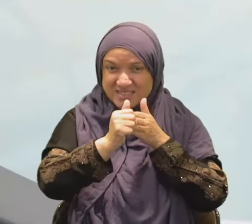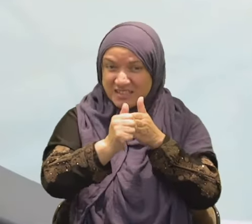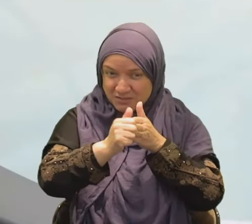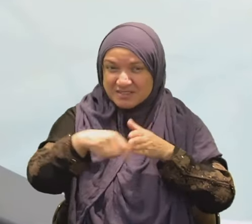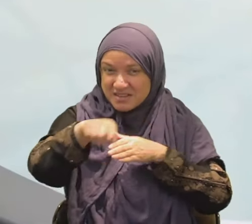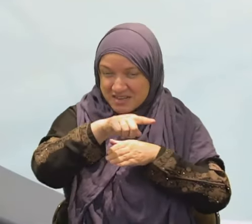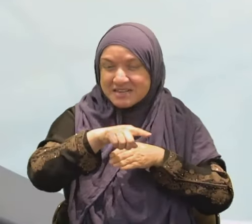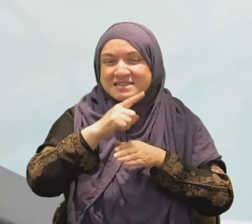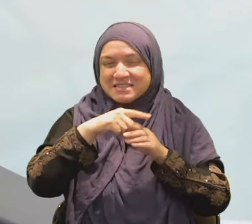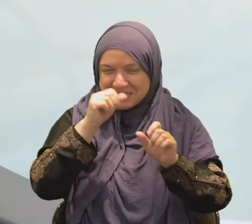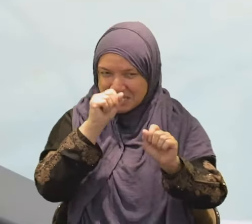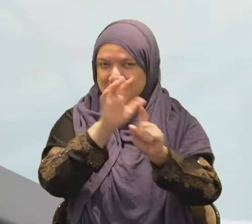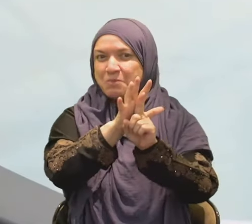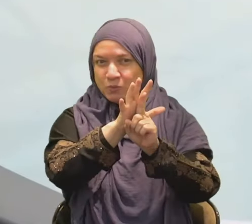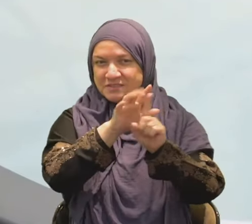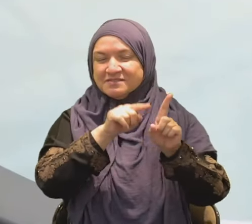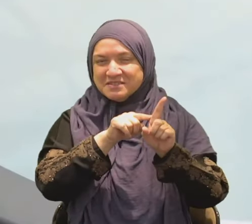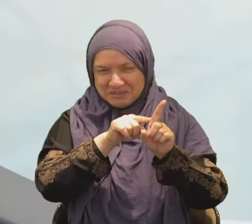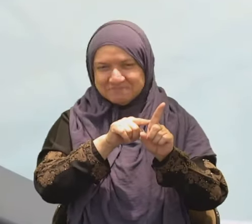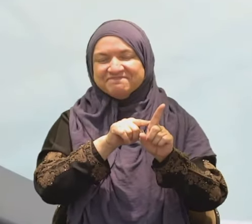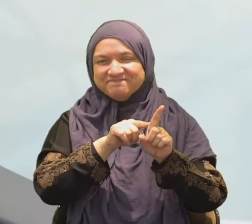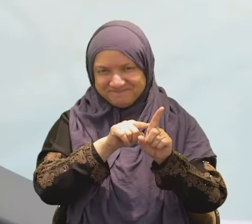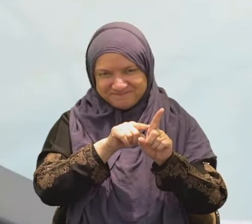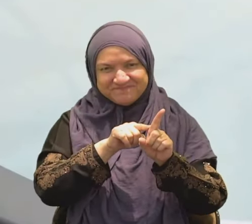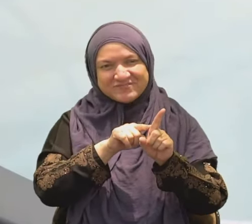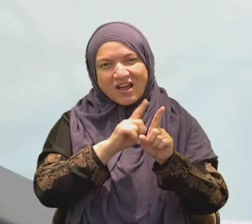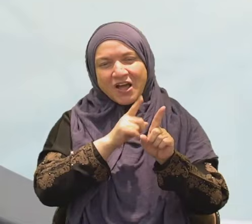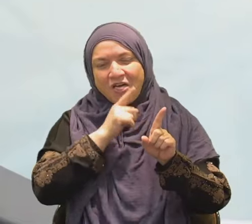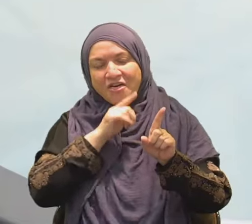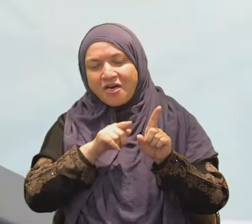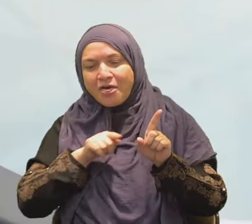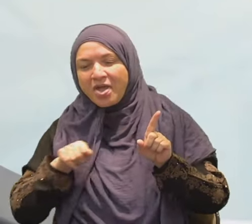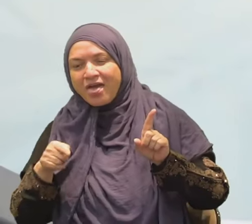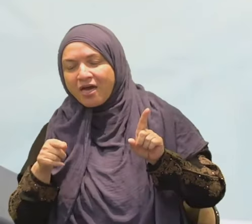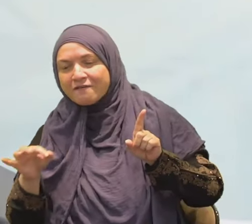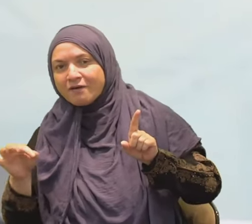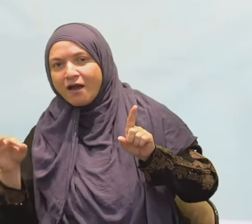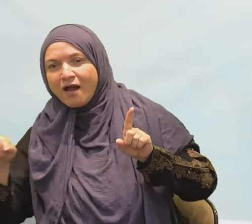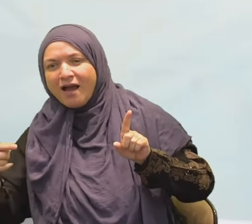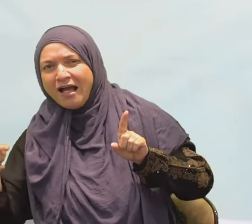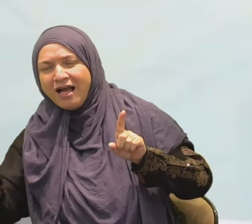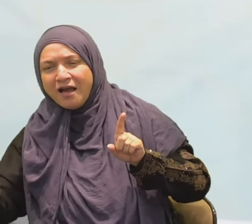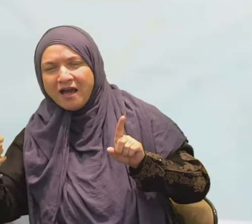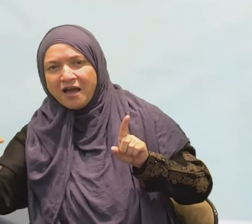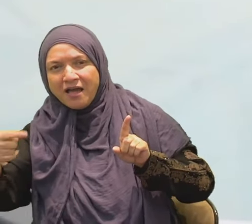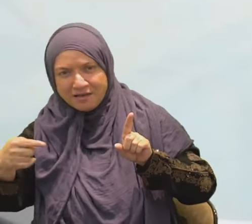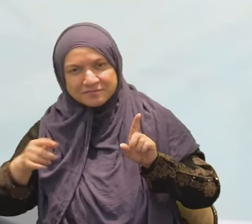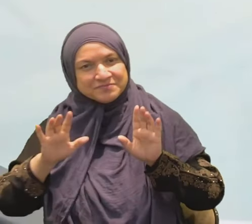Some of those leaders were the champions of women's rights.